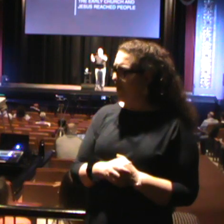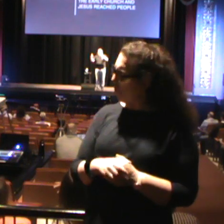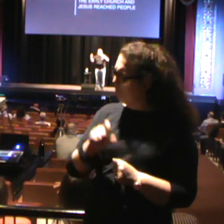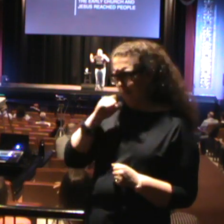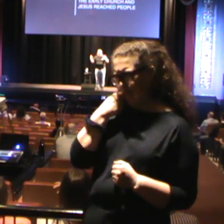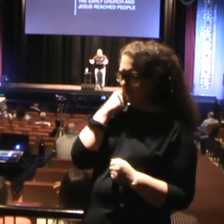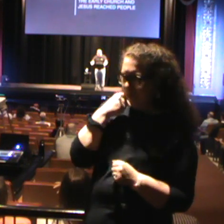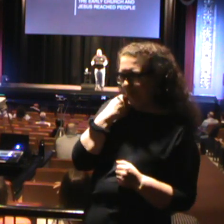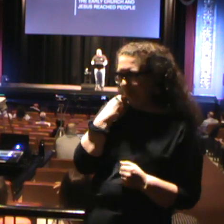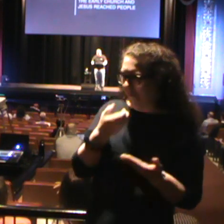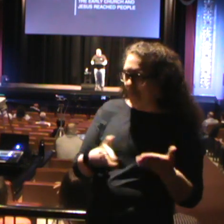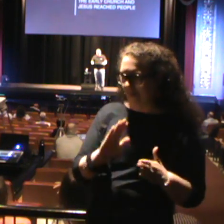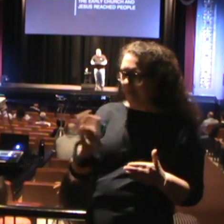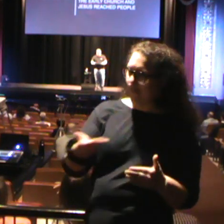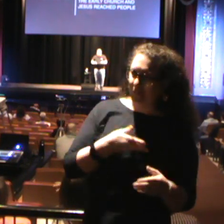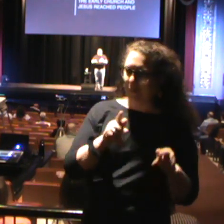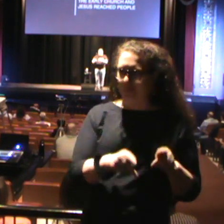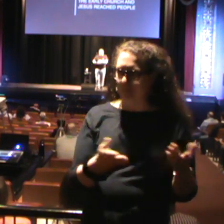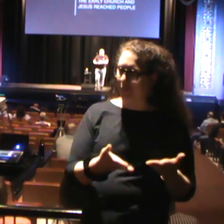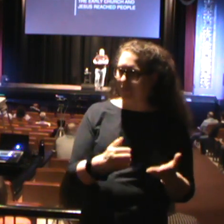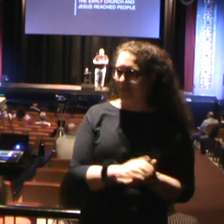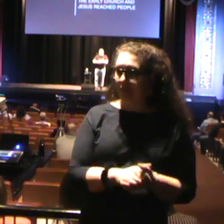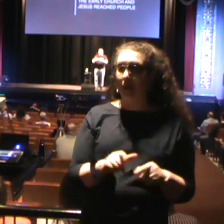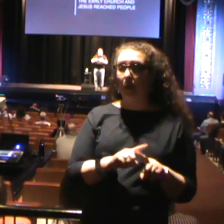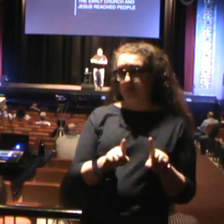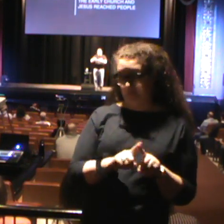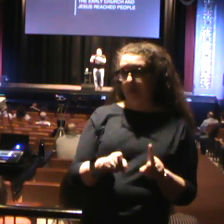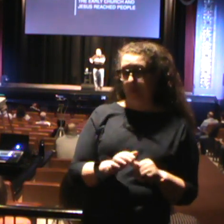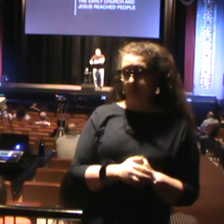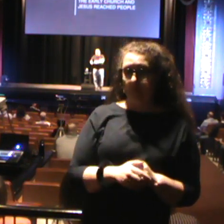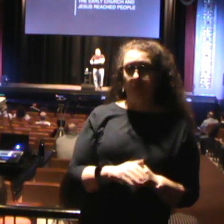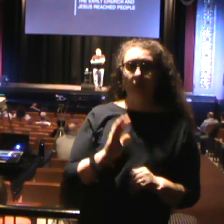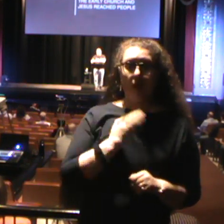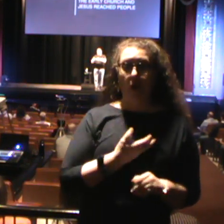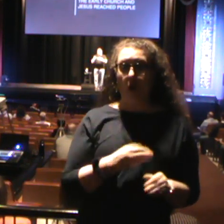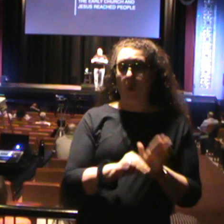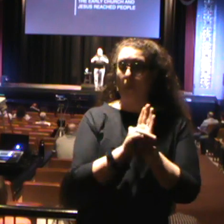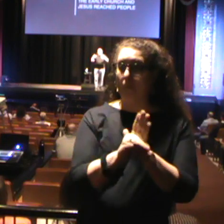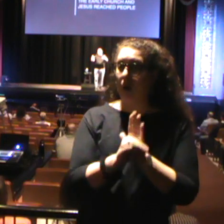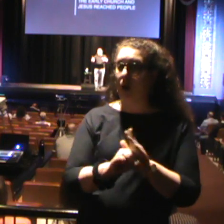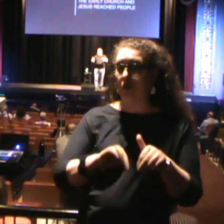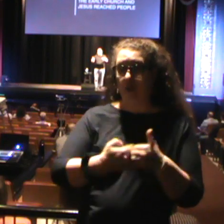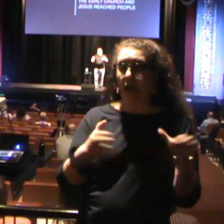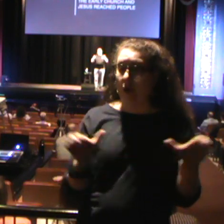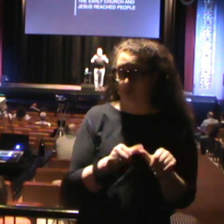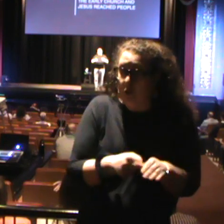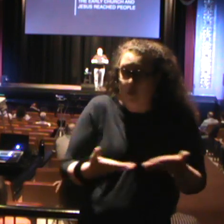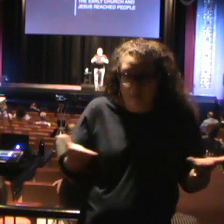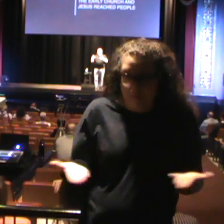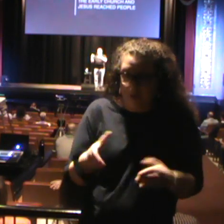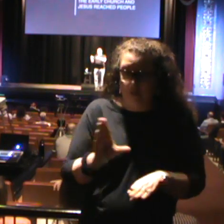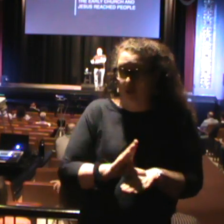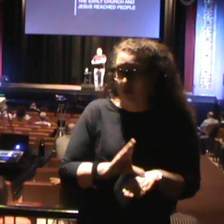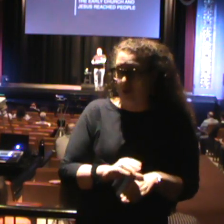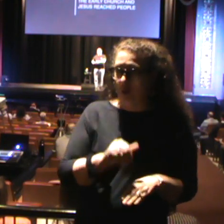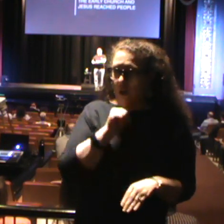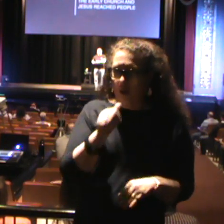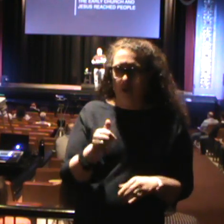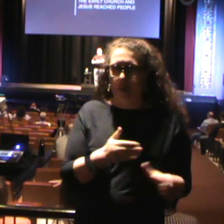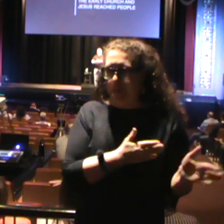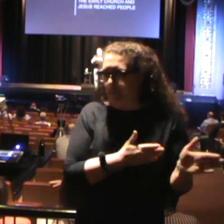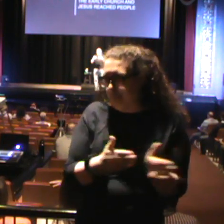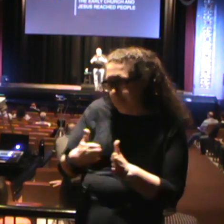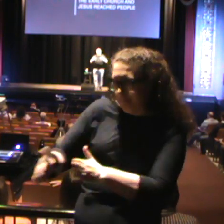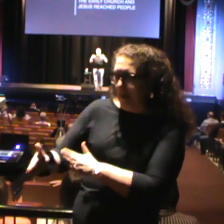to do it. And we did that. But our model on how we do things is not designed after the American